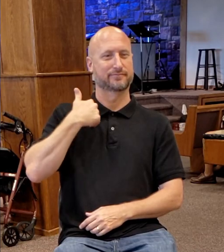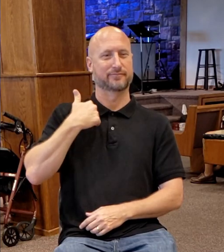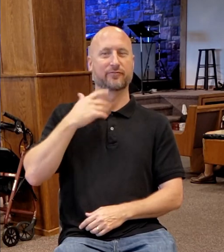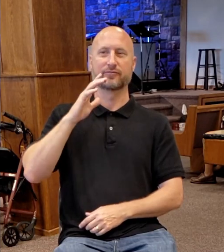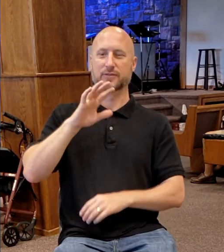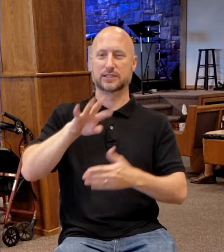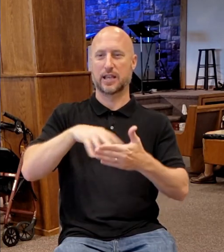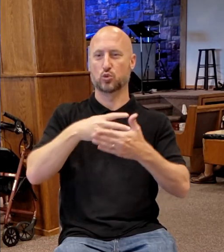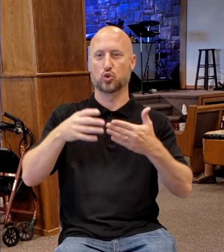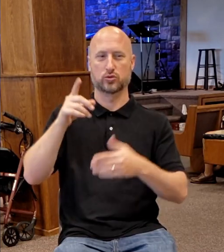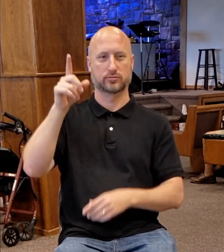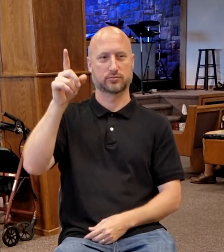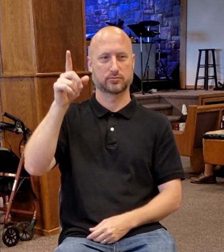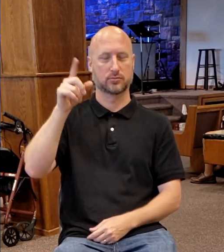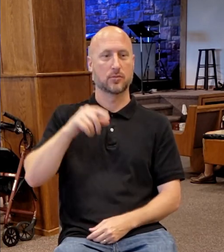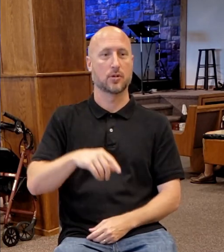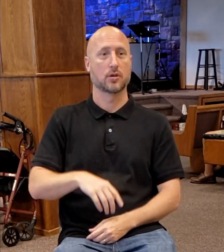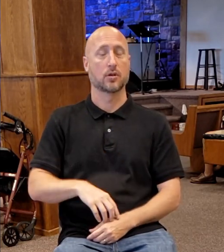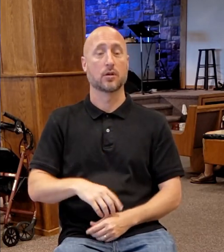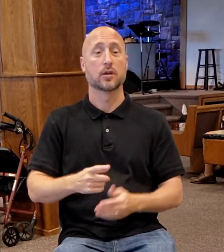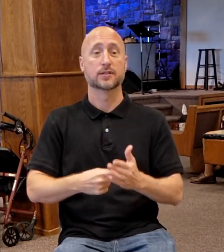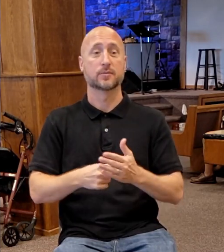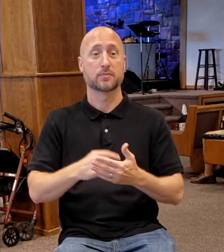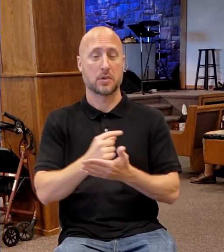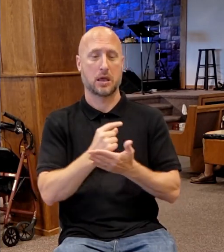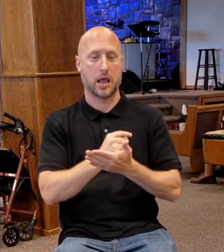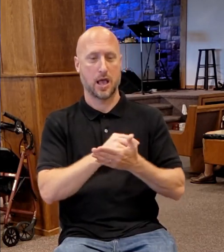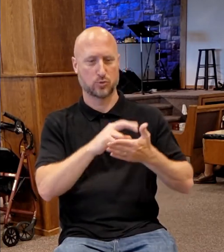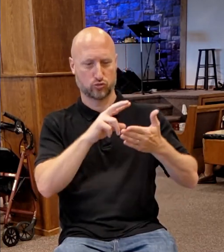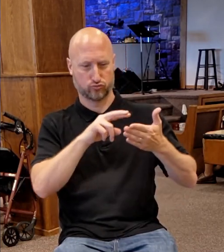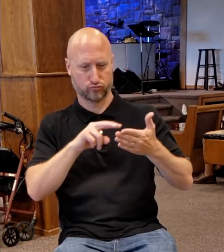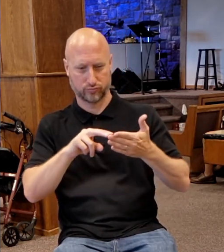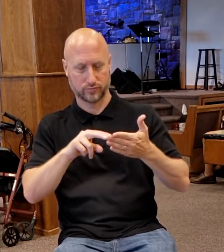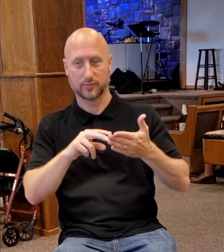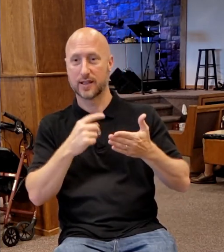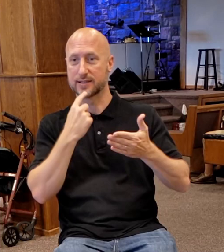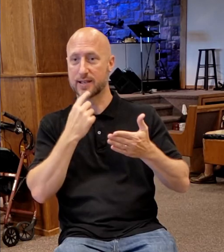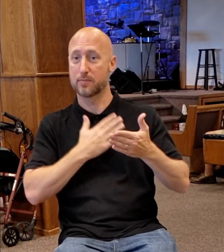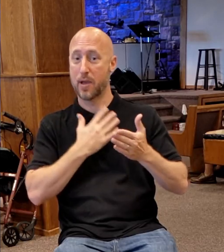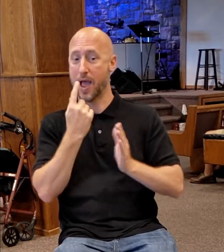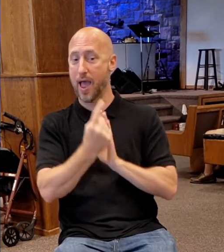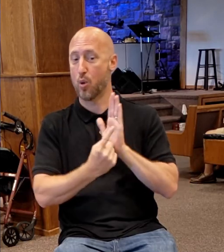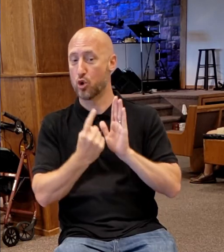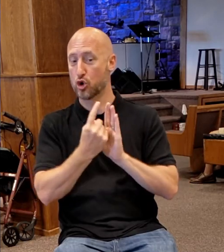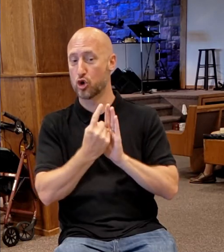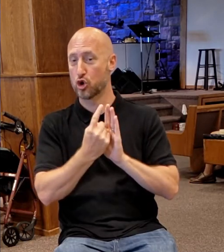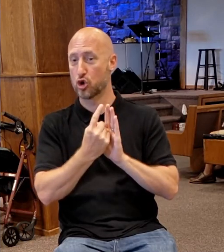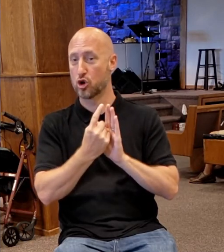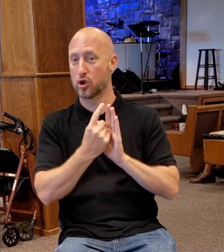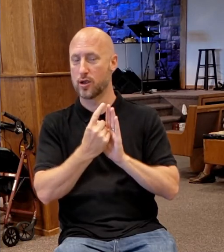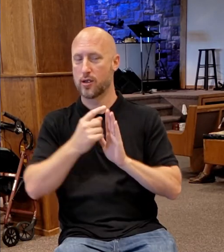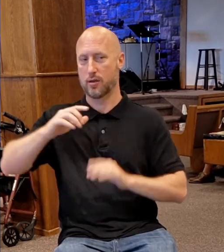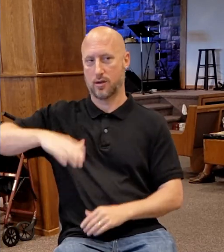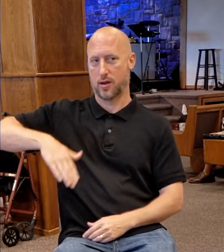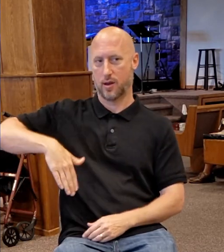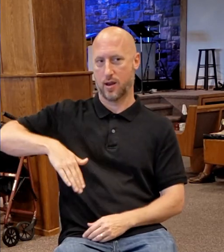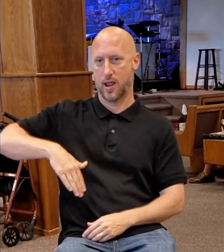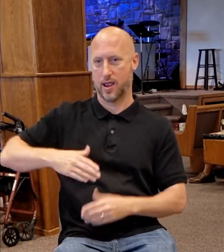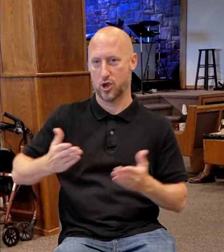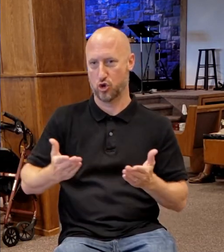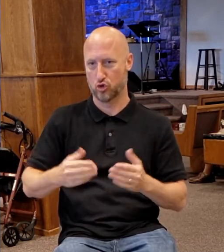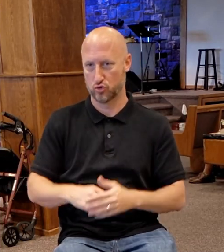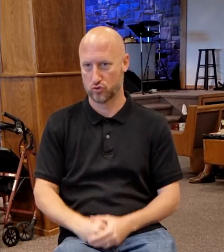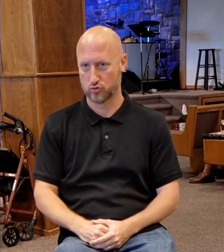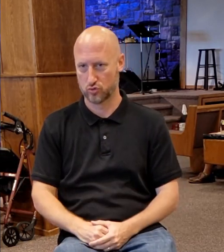Here, you know, there are times when we go through the gospel, he says, my hour is not yet come. That's different. The hour speaks